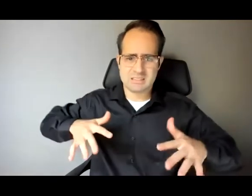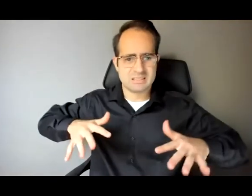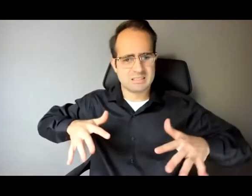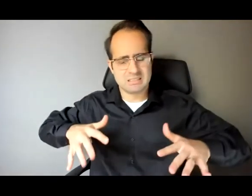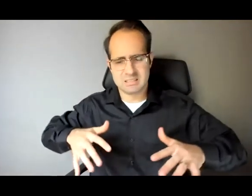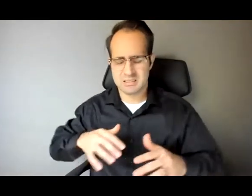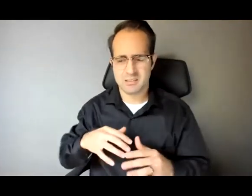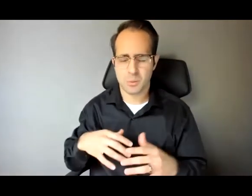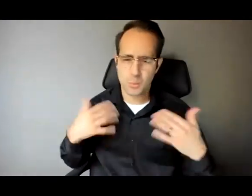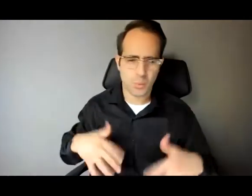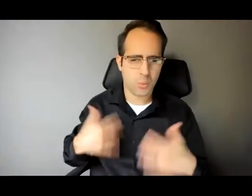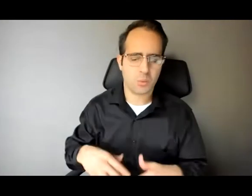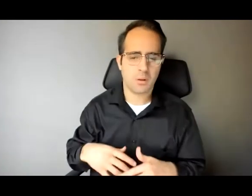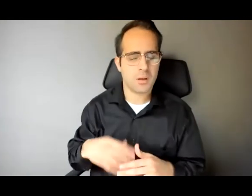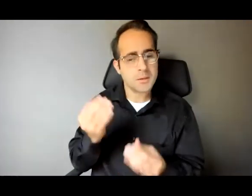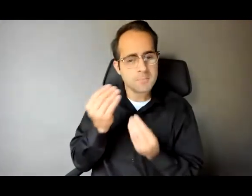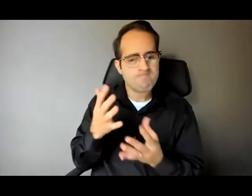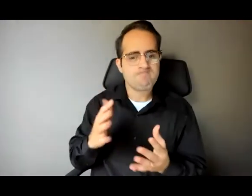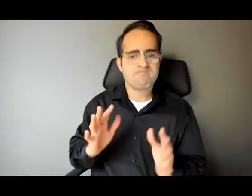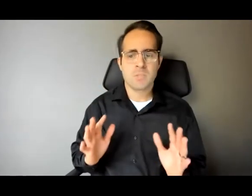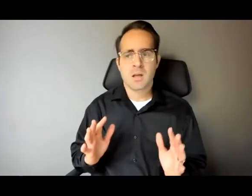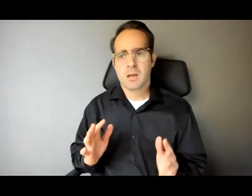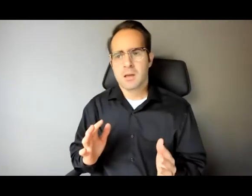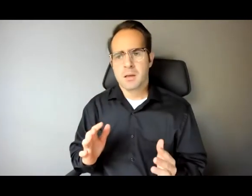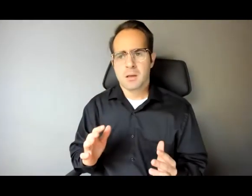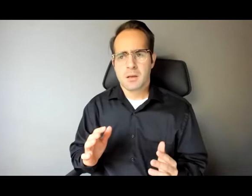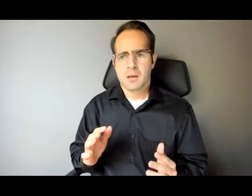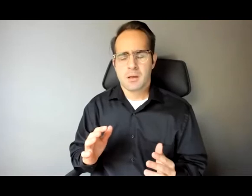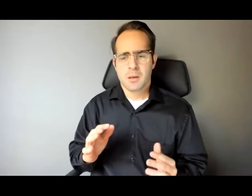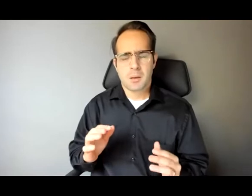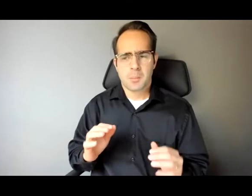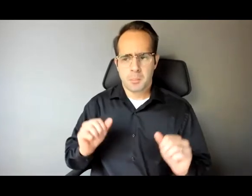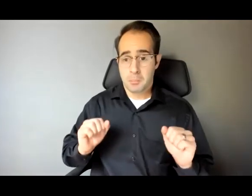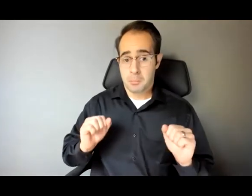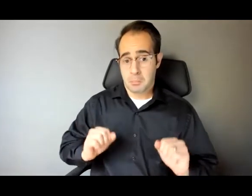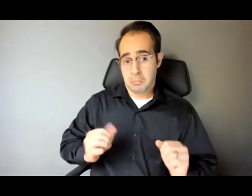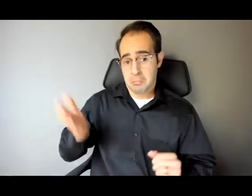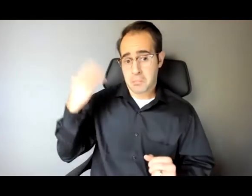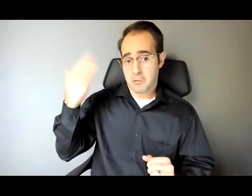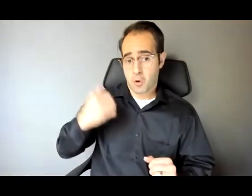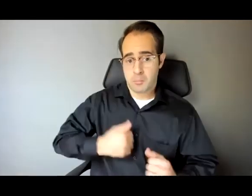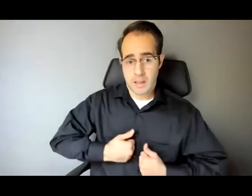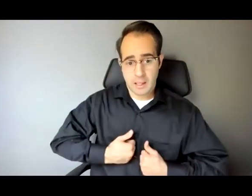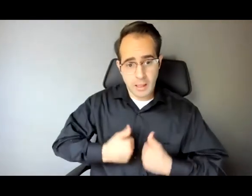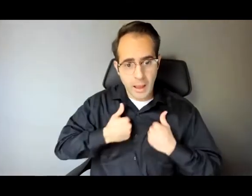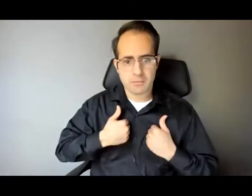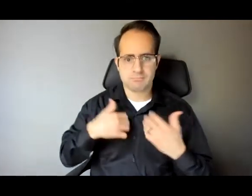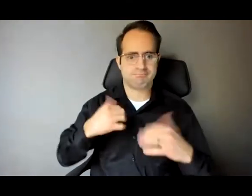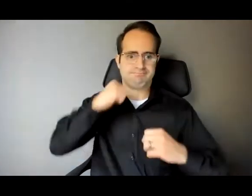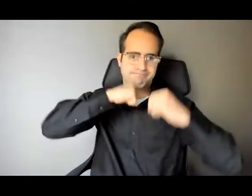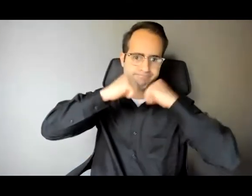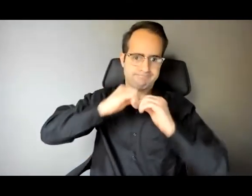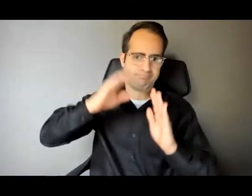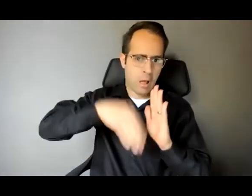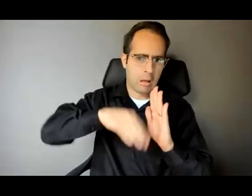I probably because of how difficult my life has been and how many ups and downs I've experienced and how many